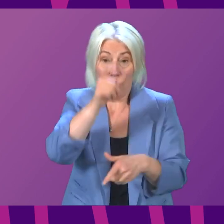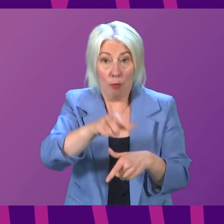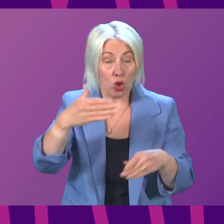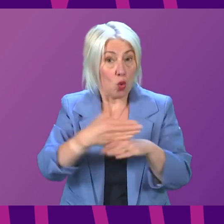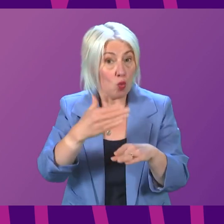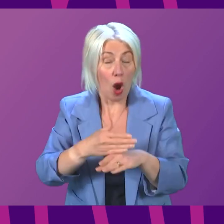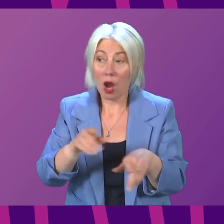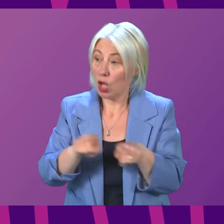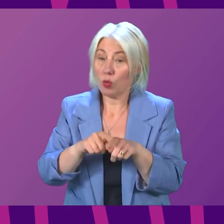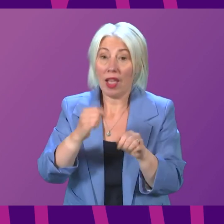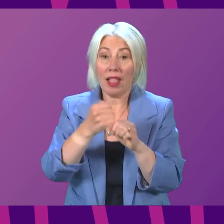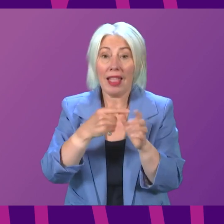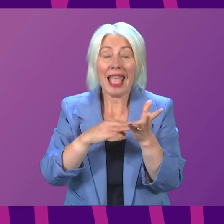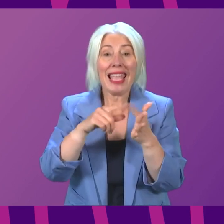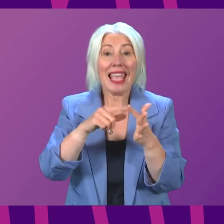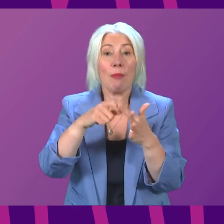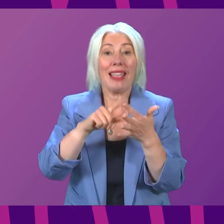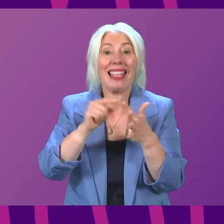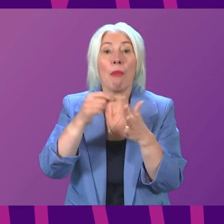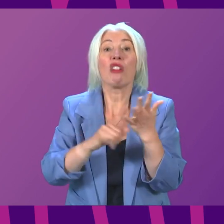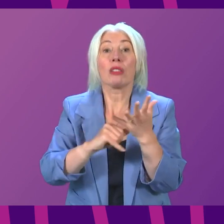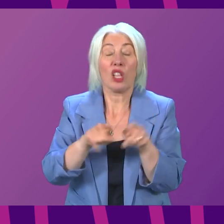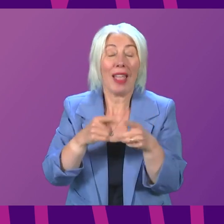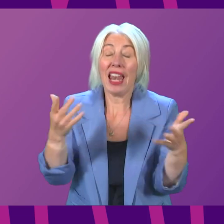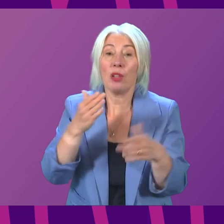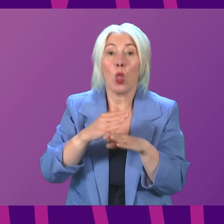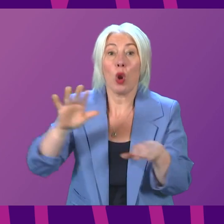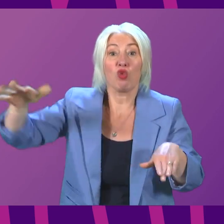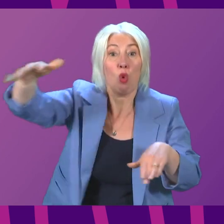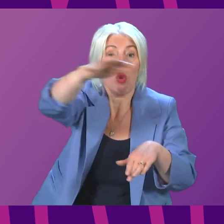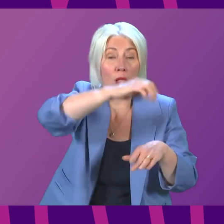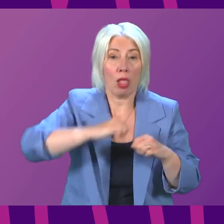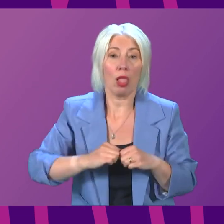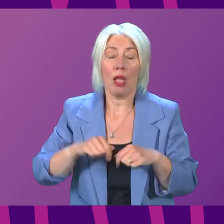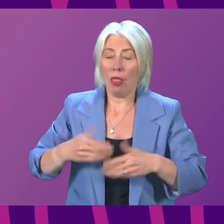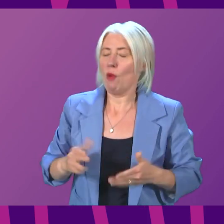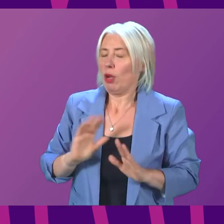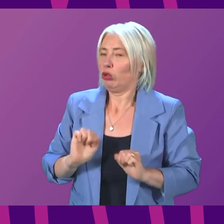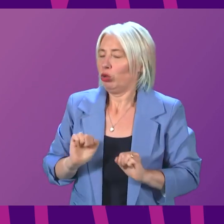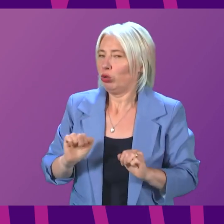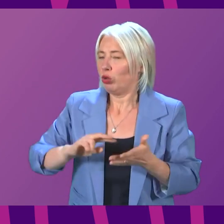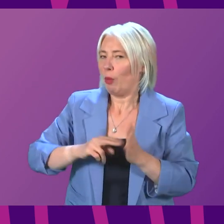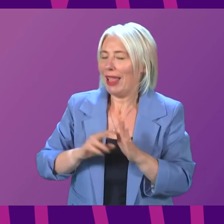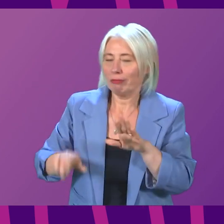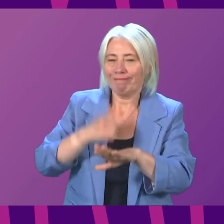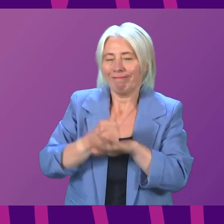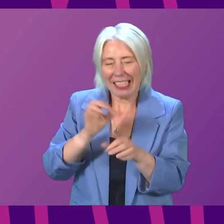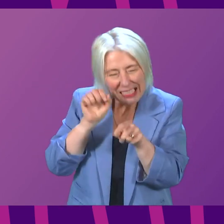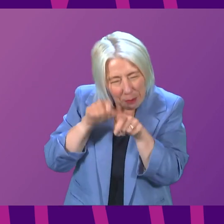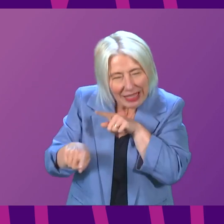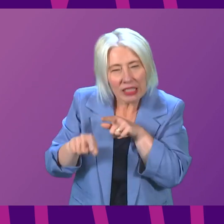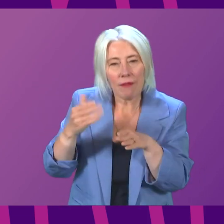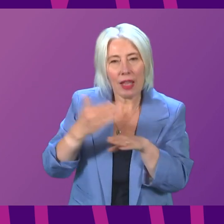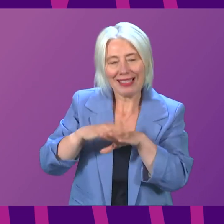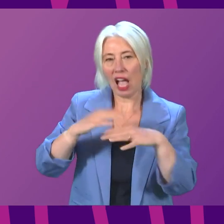course, that includes gamekeepers and other rural workers. The Scottish Government has no plans at this stage to establish a specific taskforce on